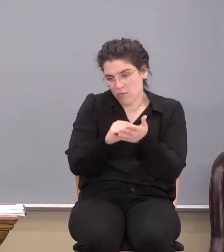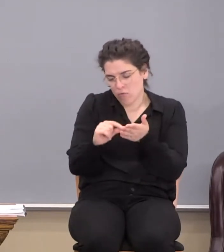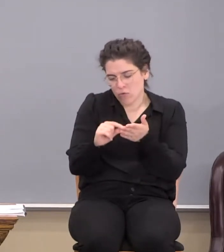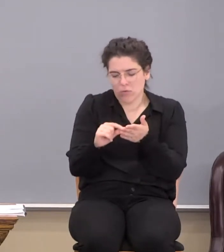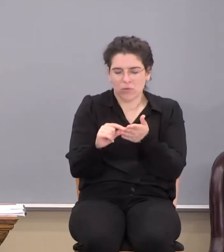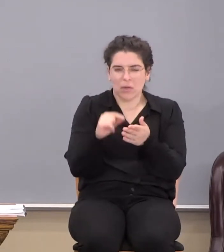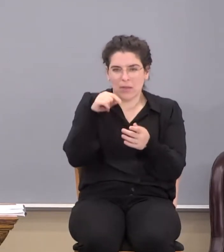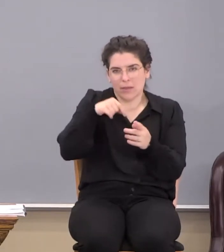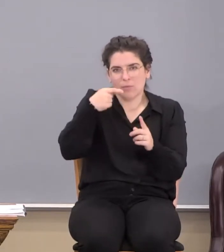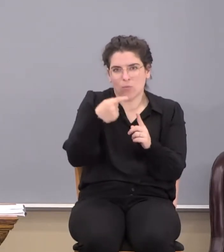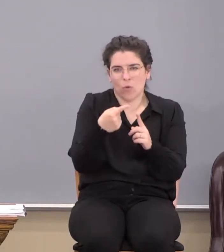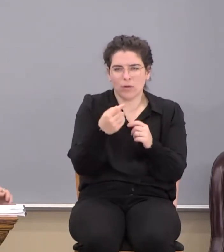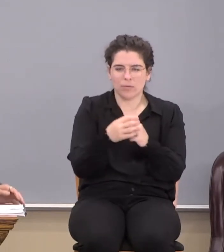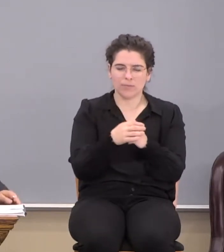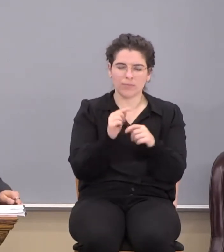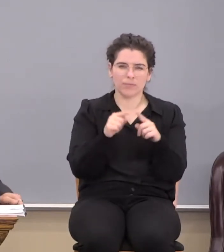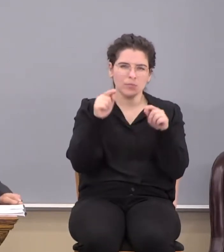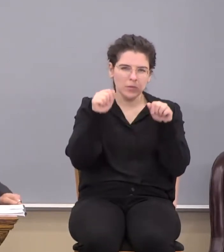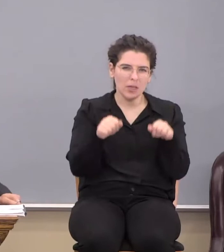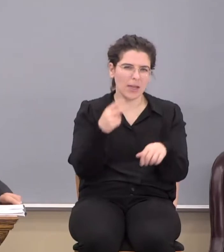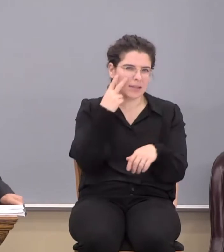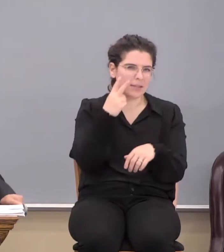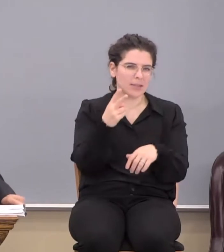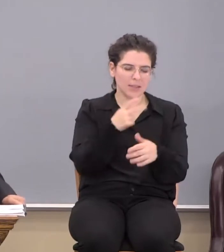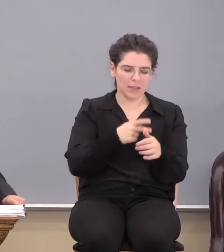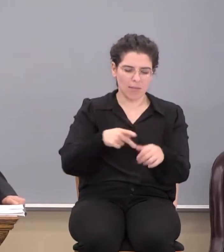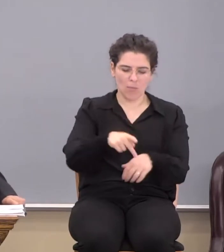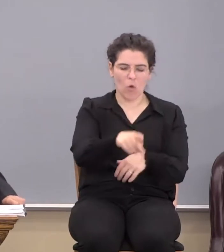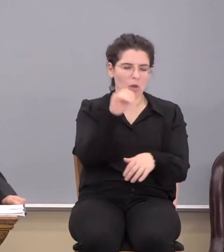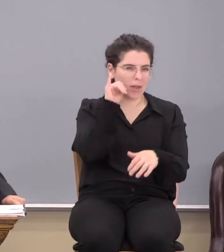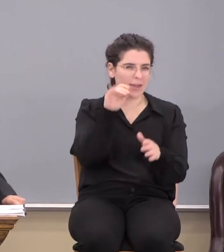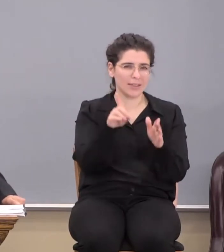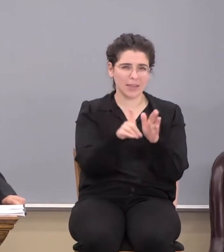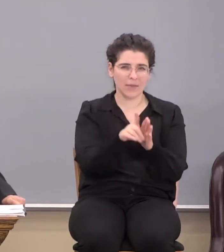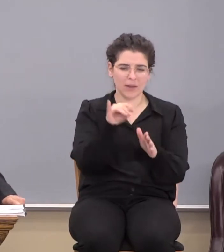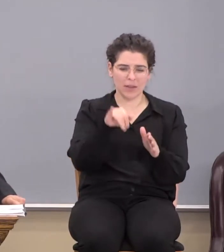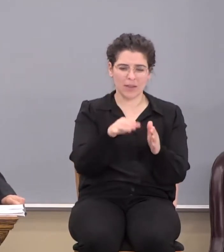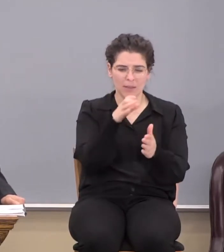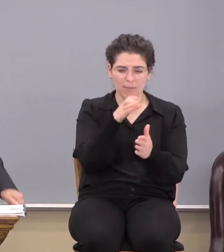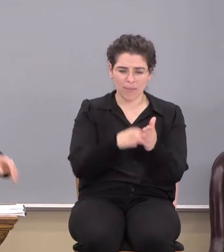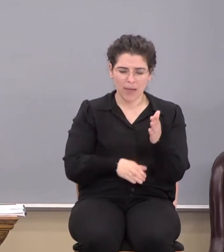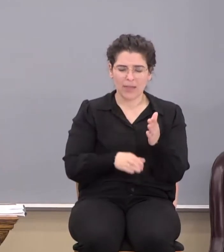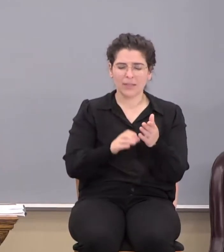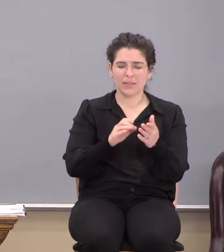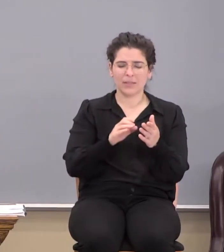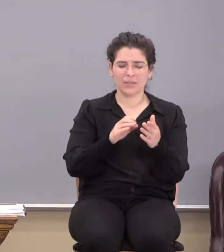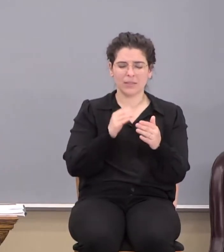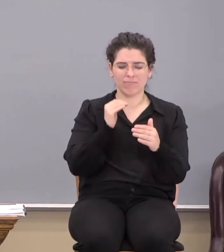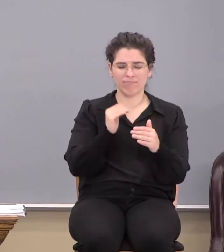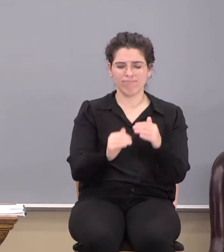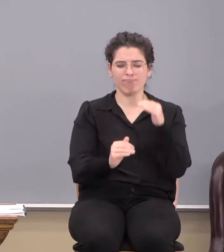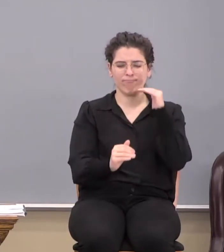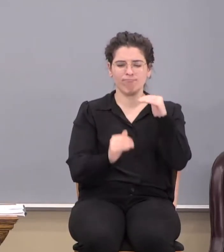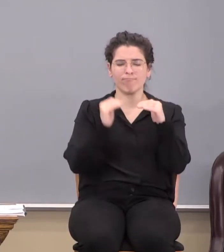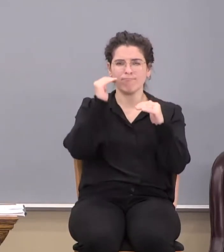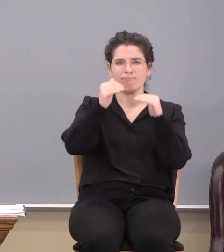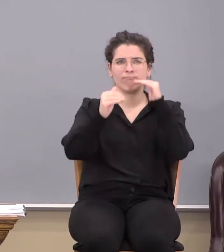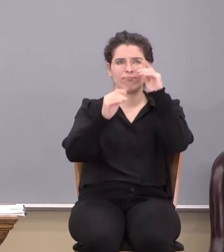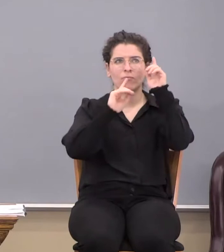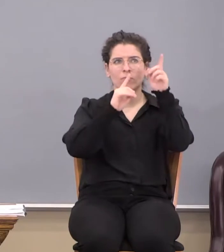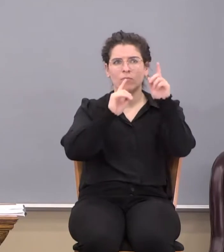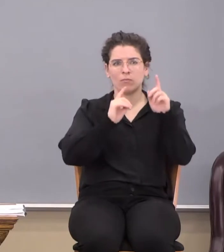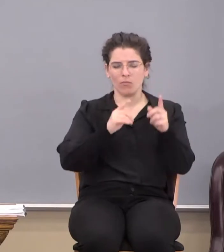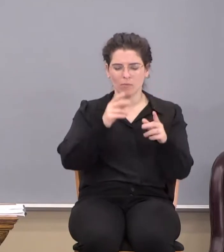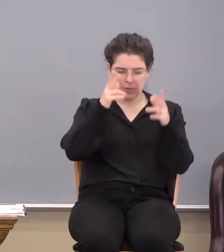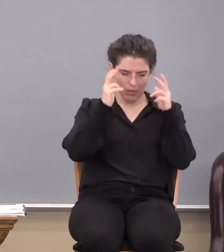this point, but you can see that the Apostle Paul identifies in that passage the chain of command that Satan and